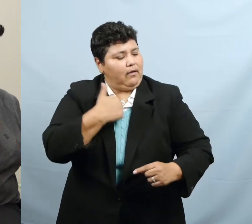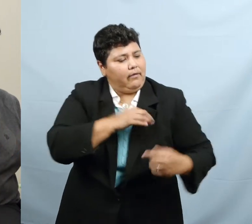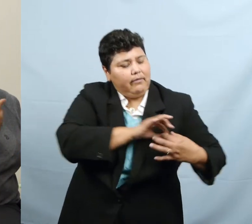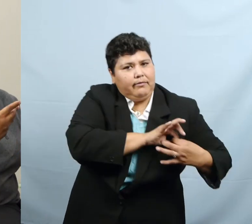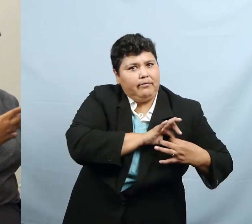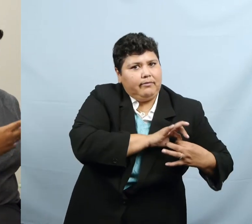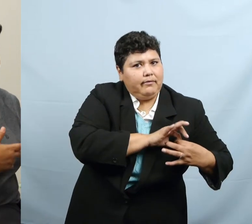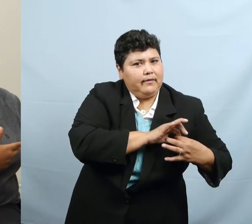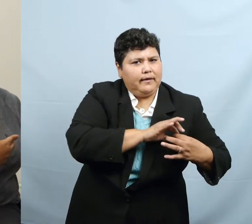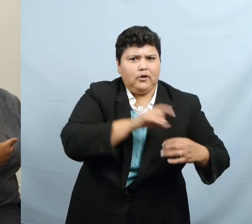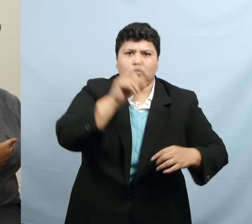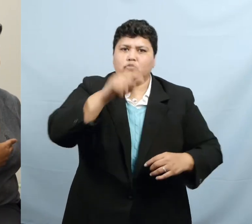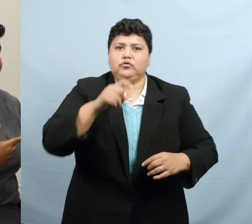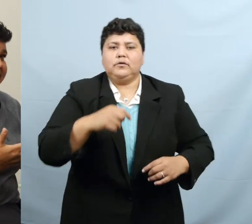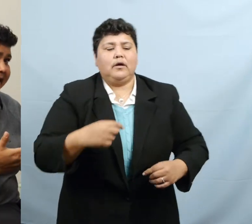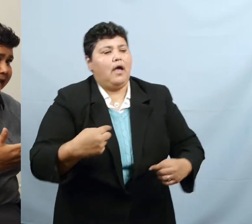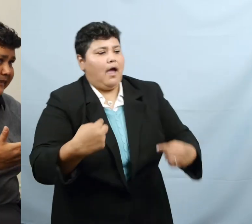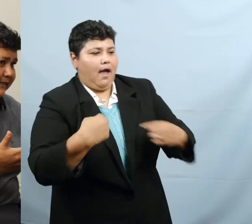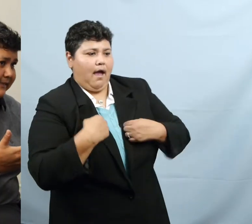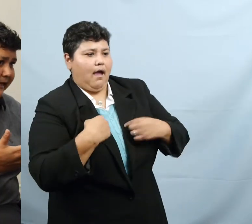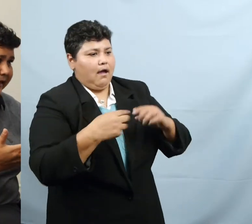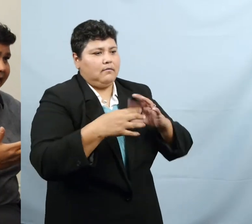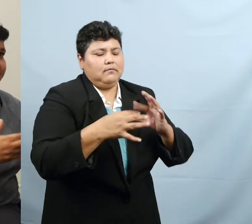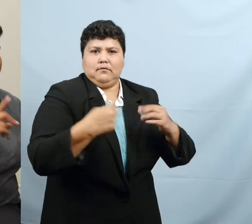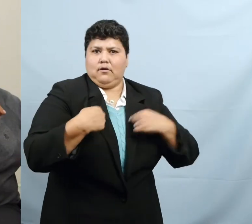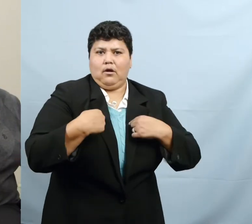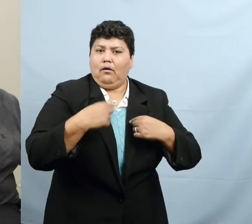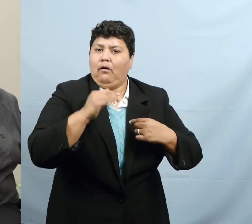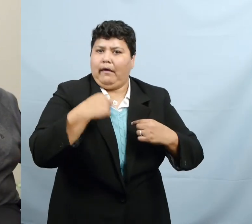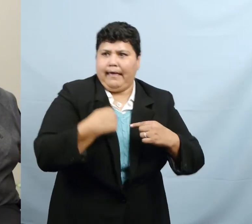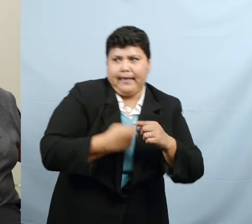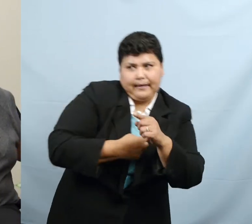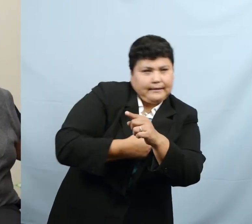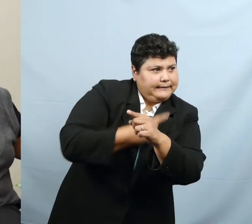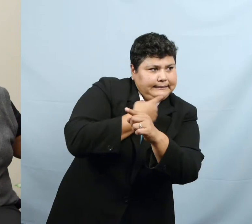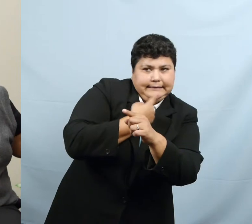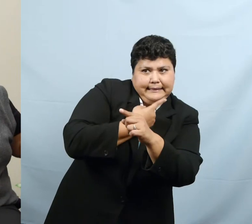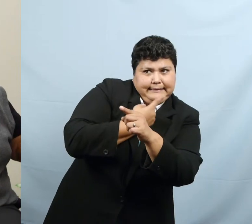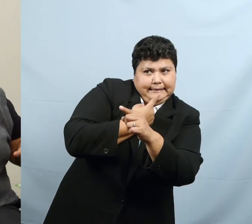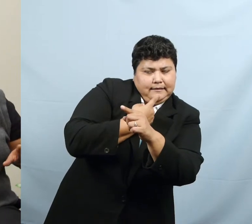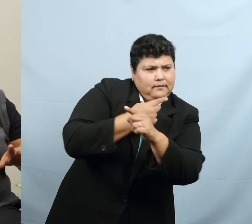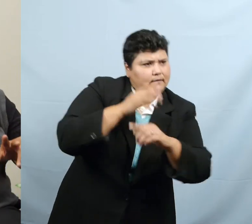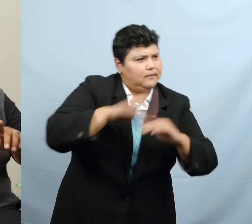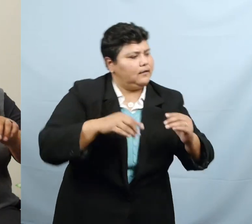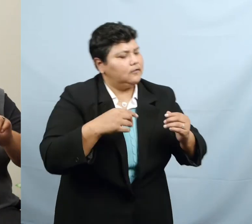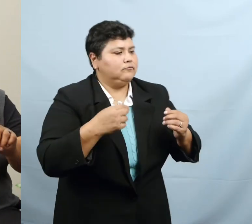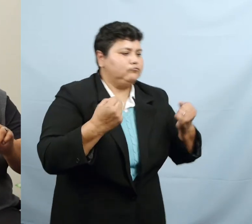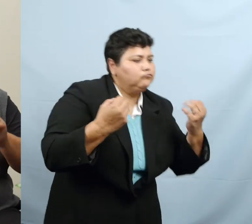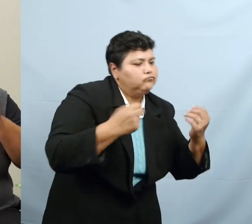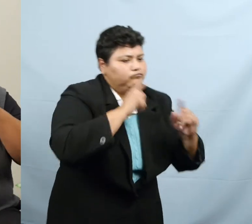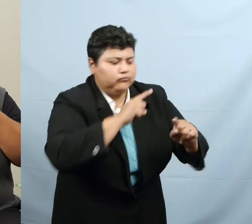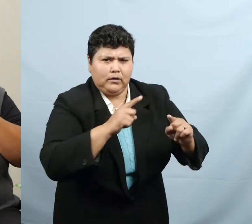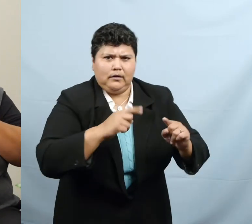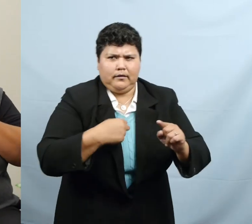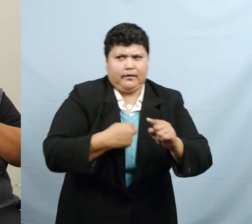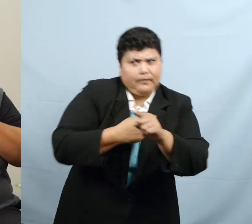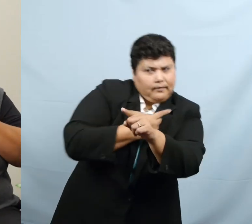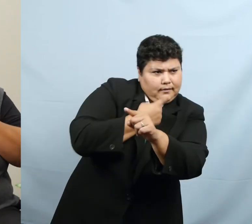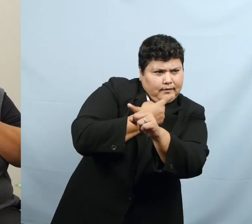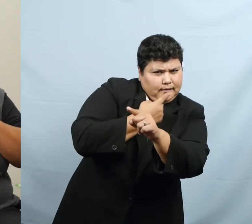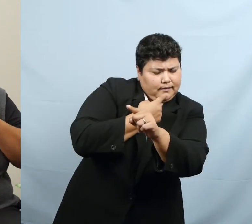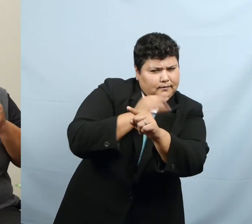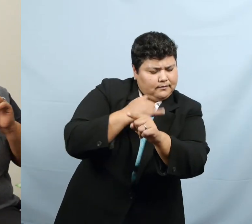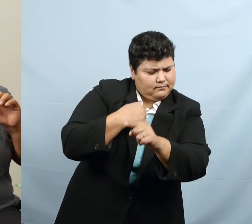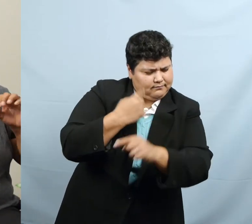I said, dice, dice. And so there was also something that I